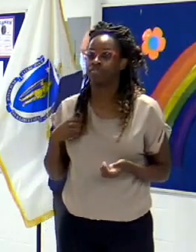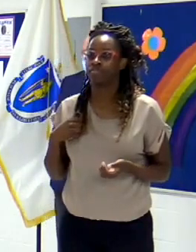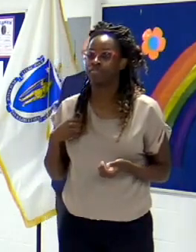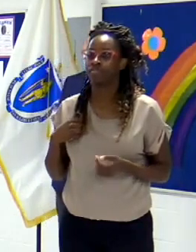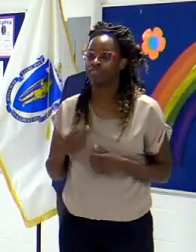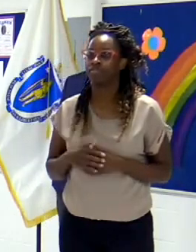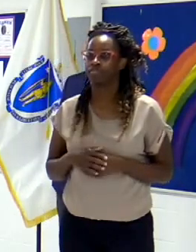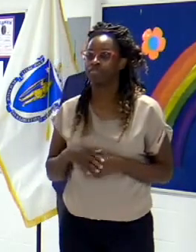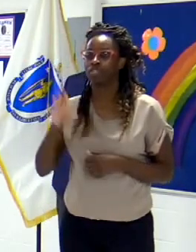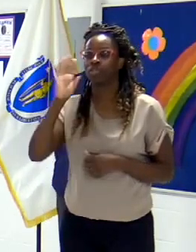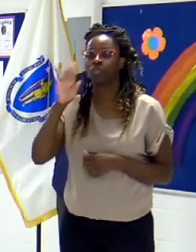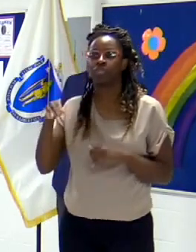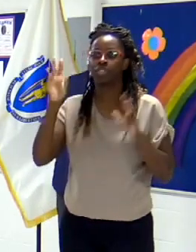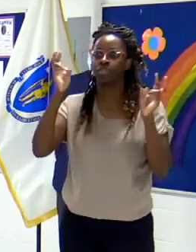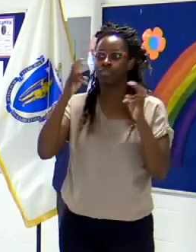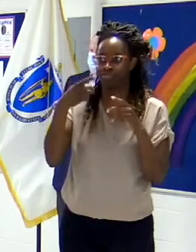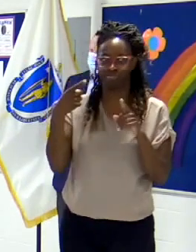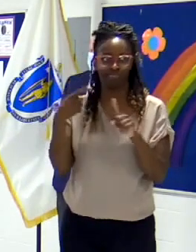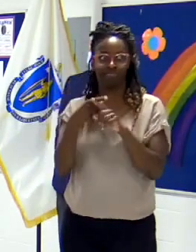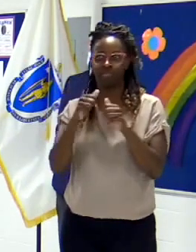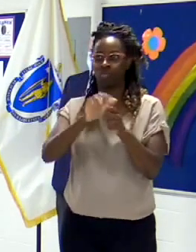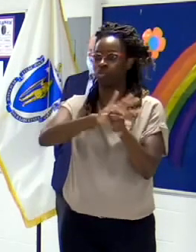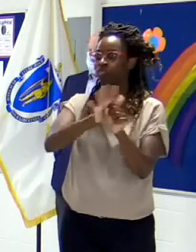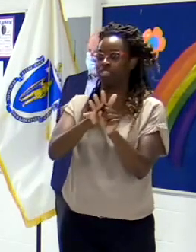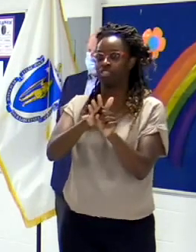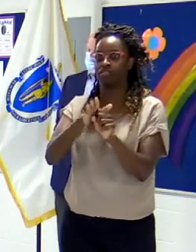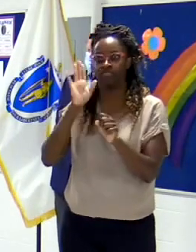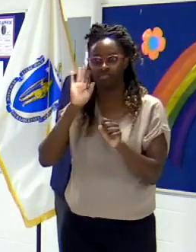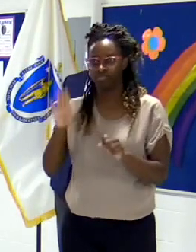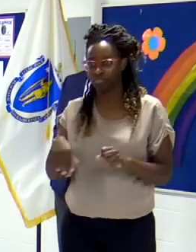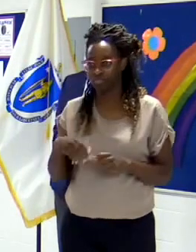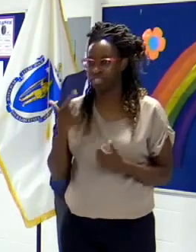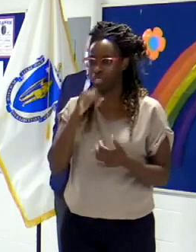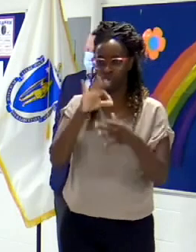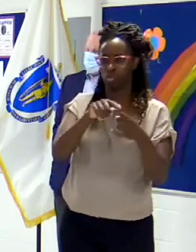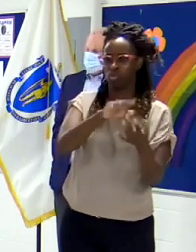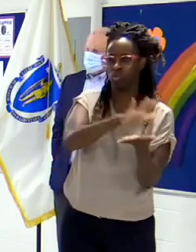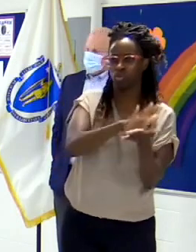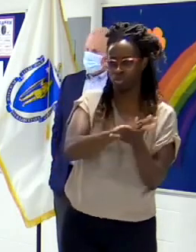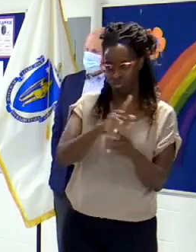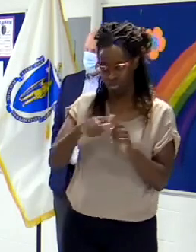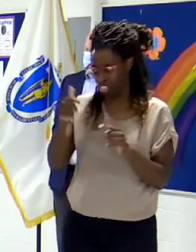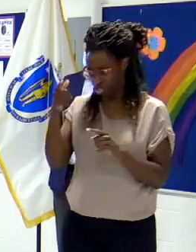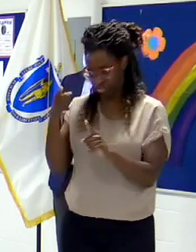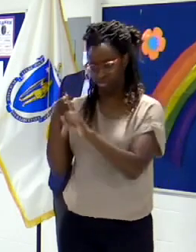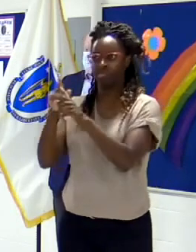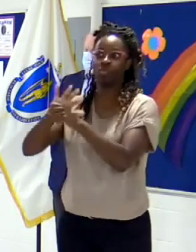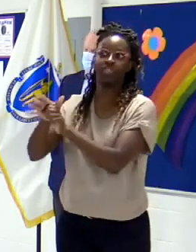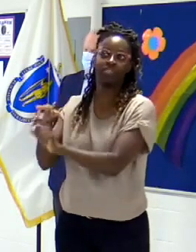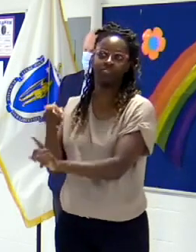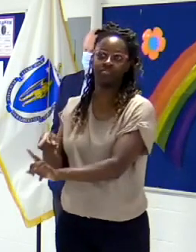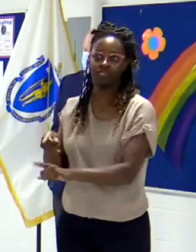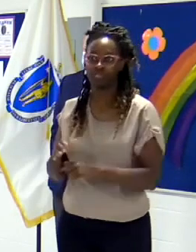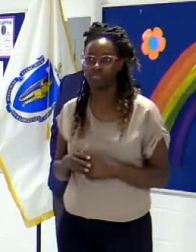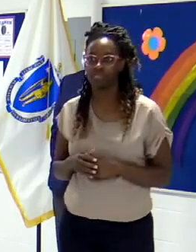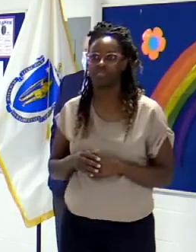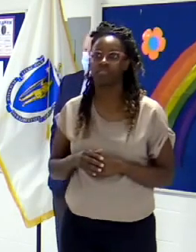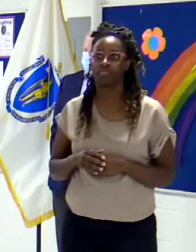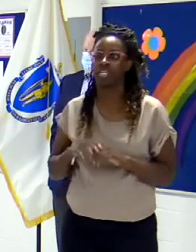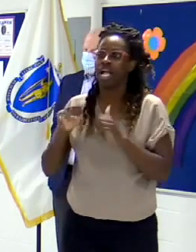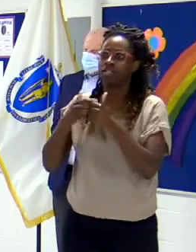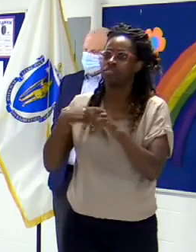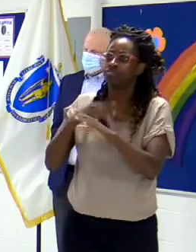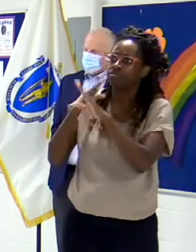around the pandemic is in some cases, the rules about, um, about infection control and, um,